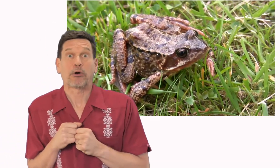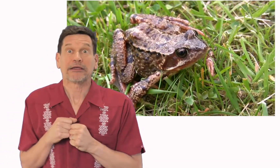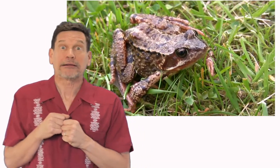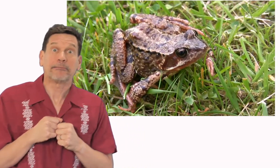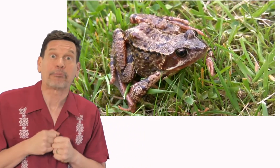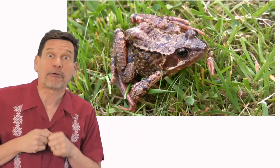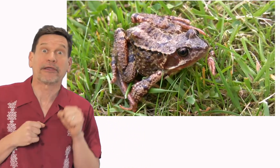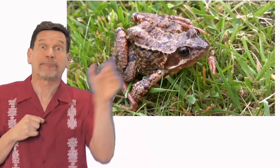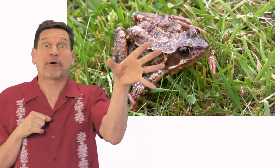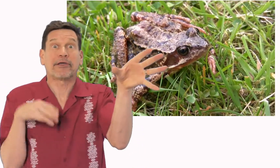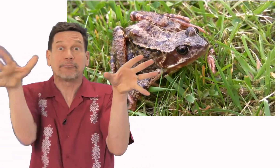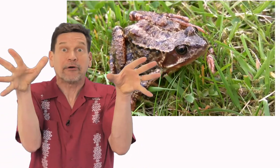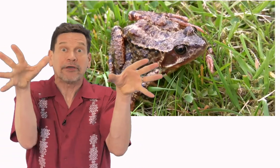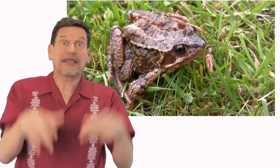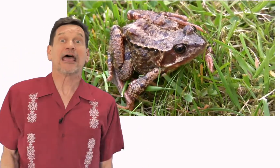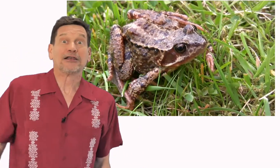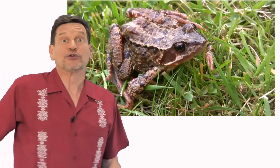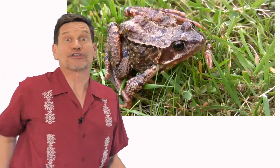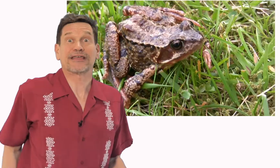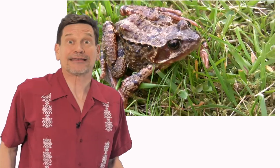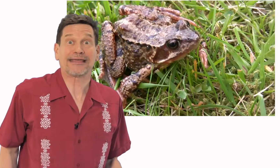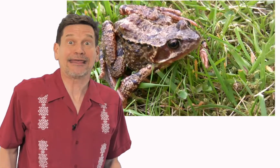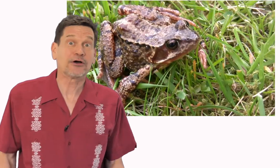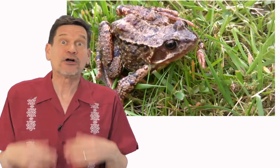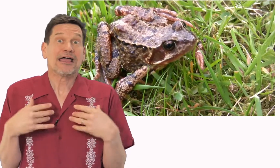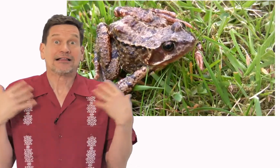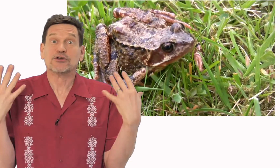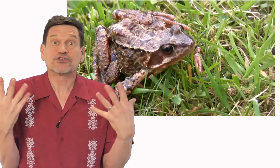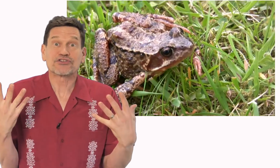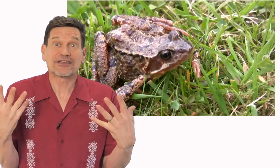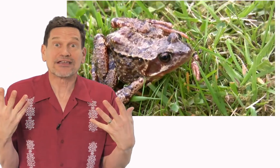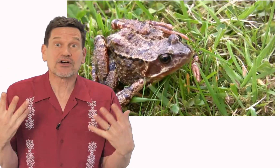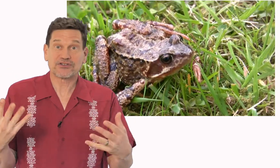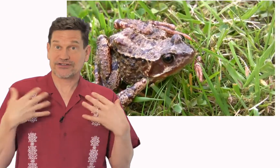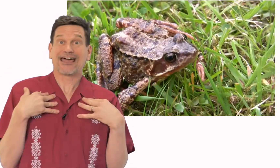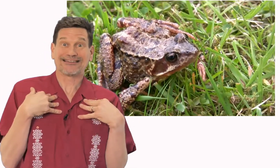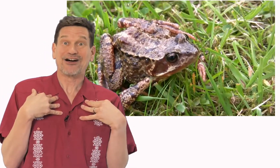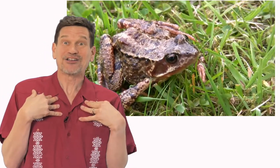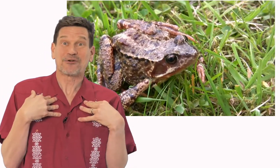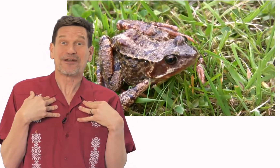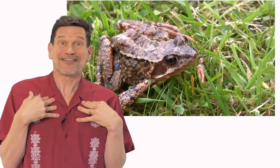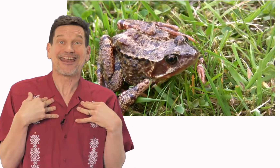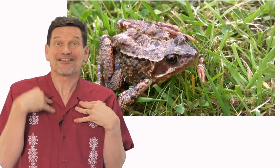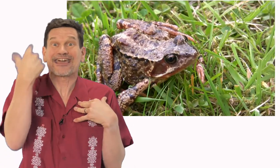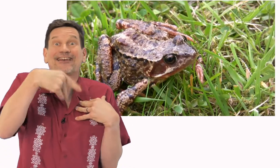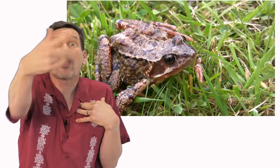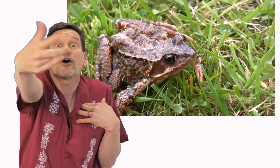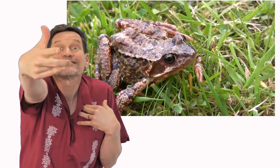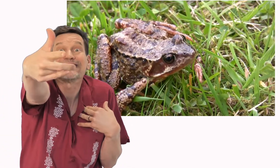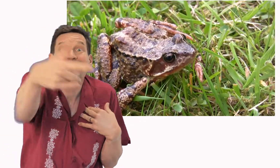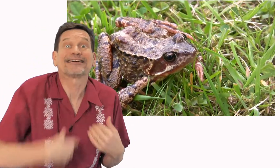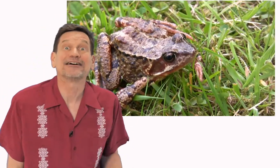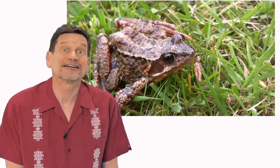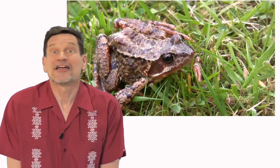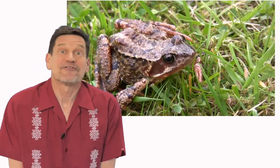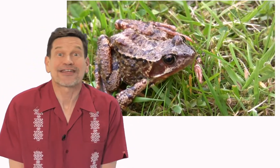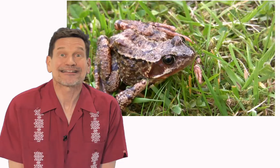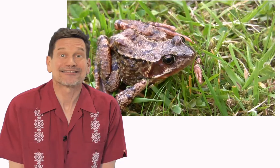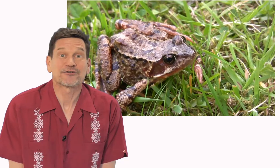boing, boing, boing, boing, looses that tail, looses the gills, it's got lungs for breathing air, it's got a long, sticky tongue for catching those